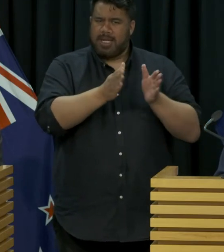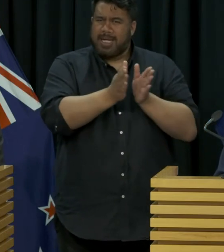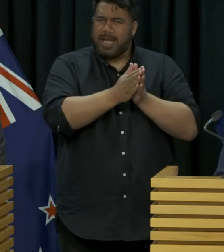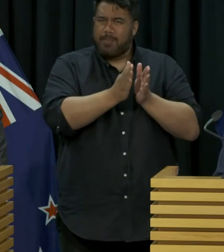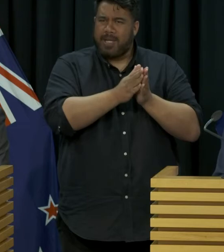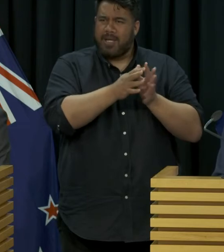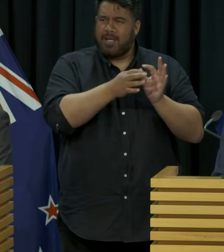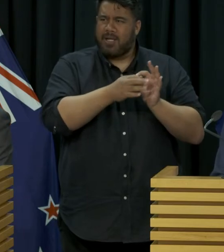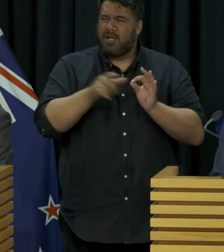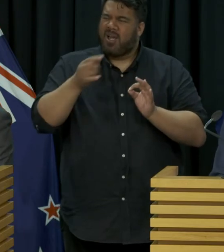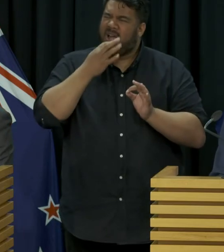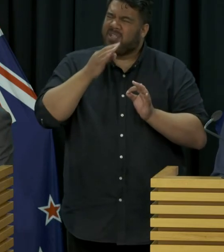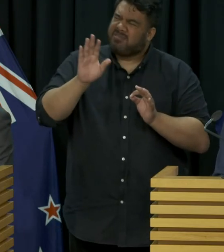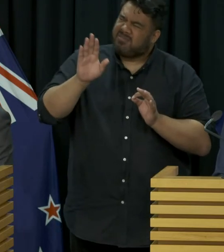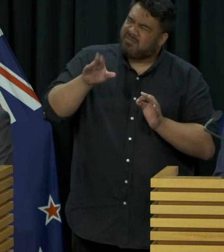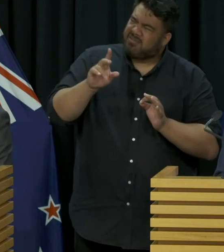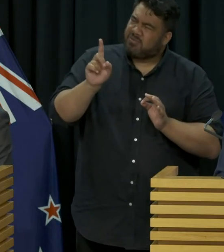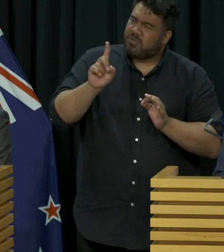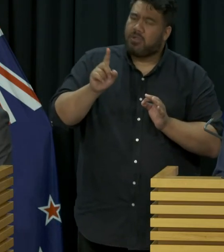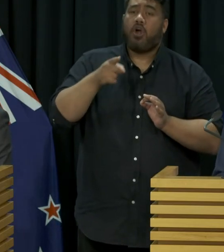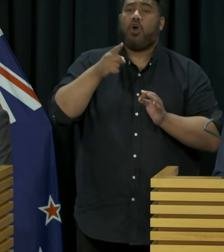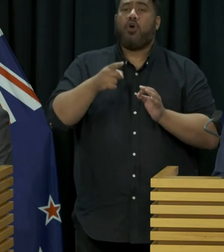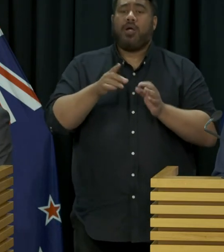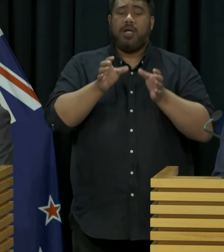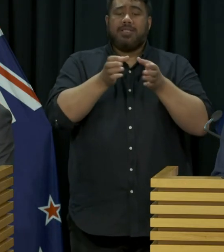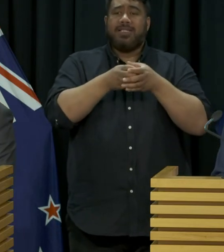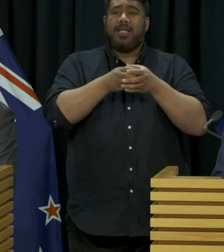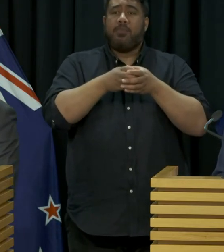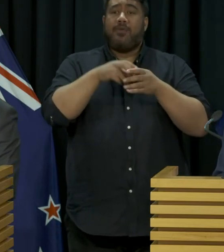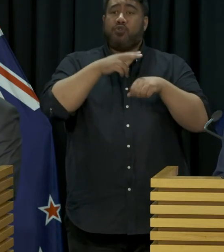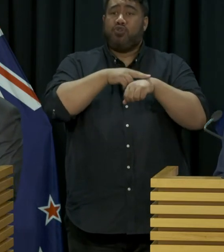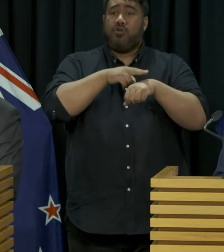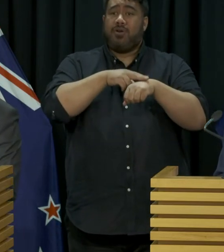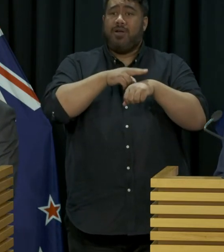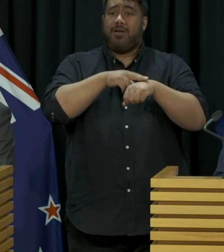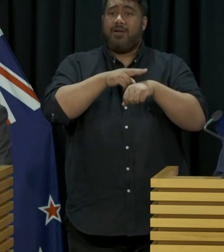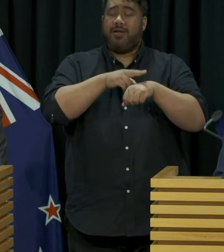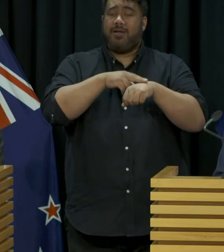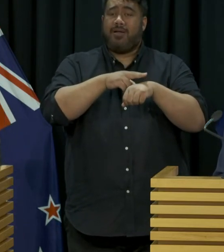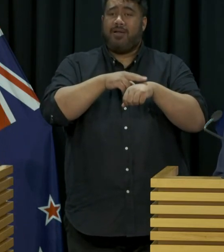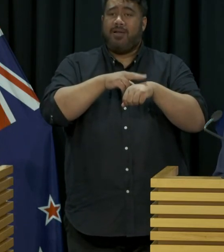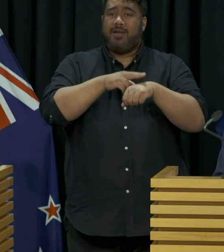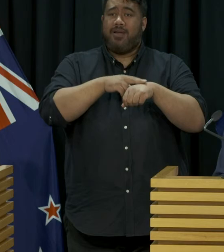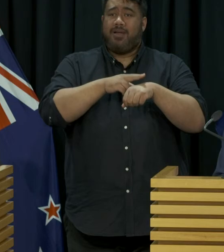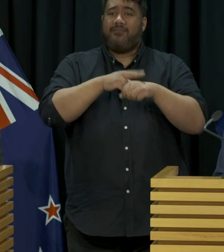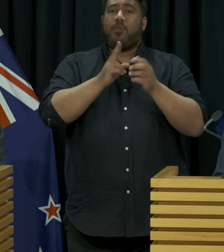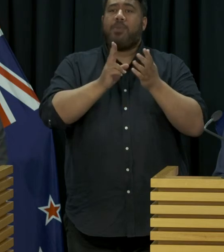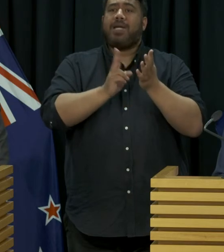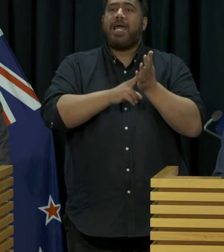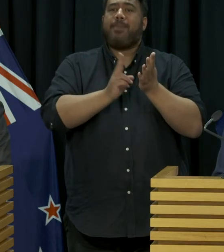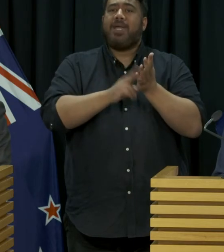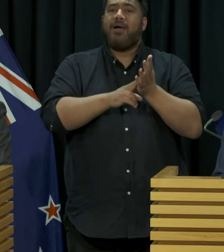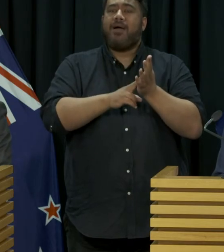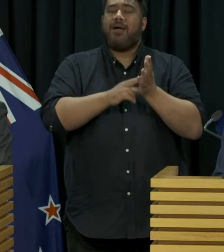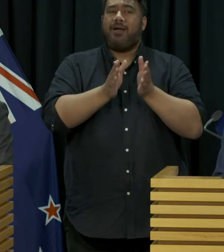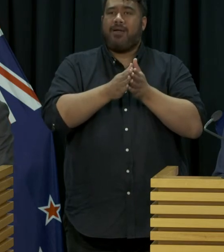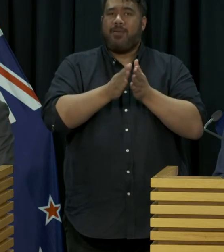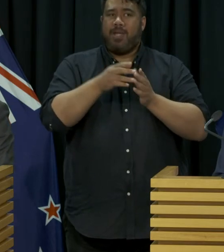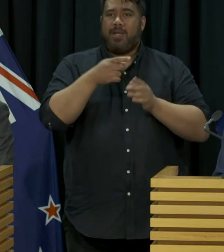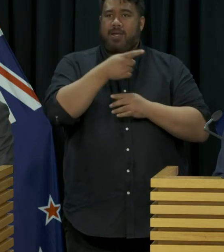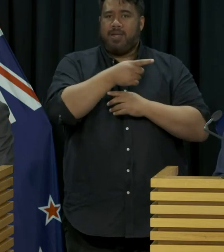so a team of doctors flew onto the ship